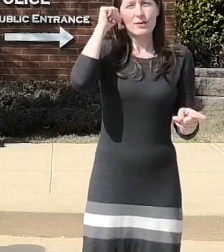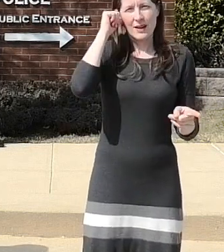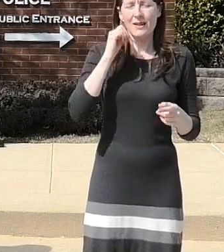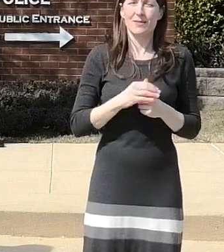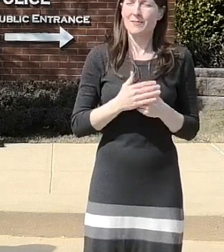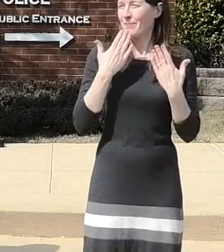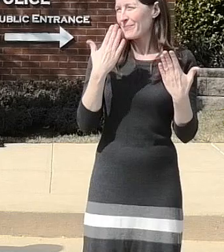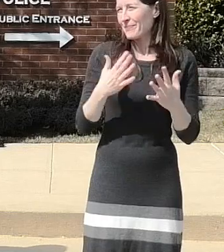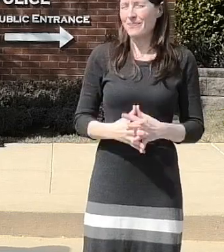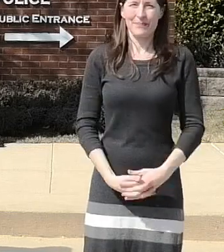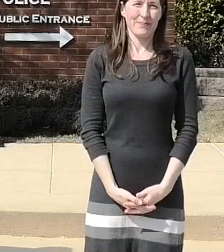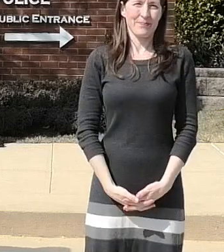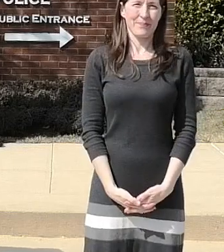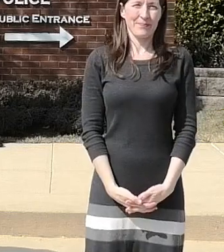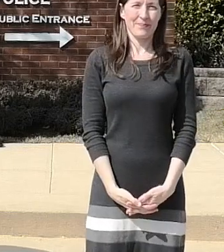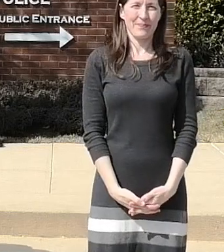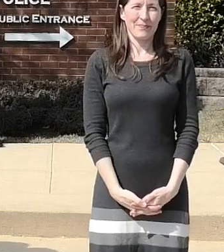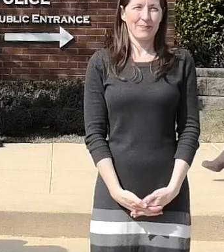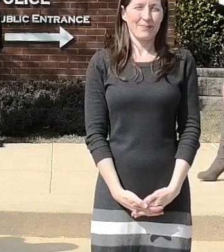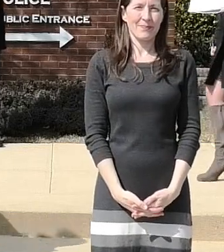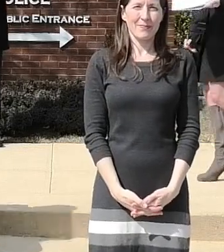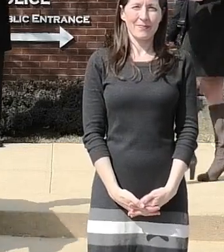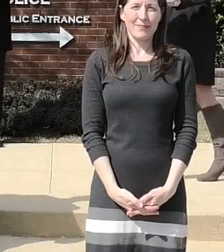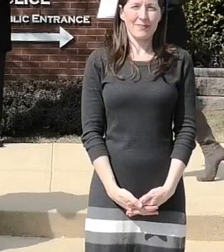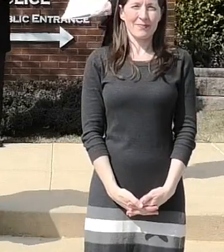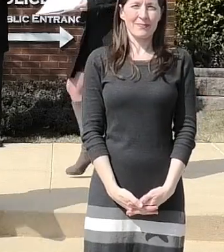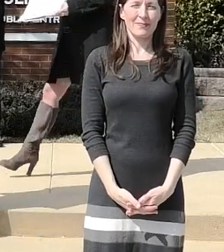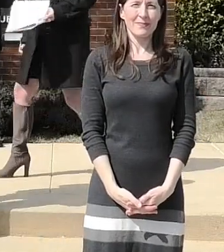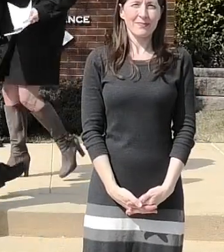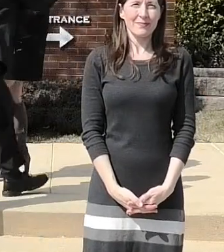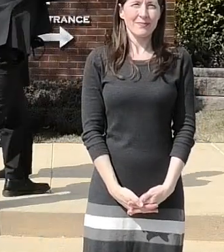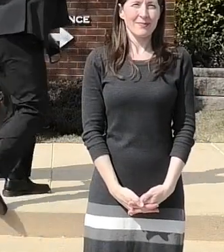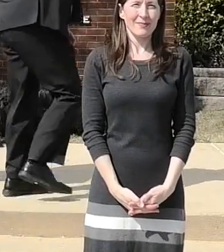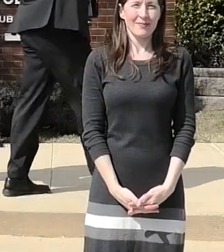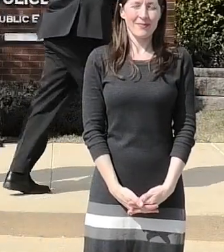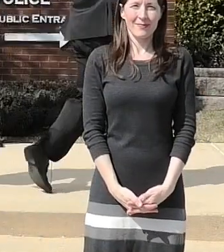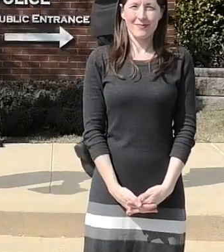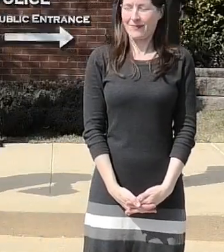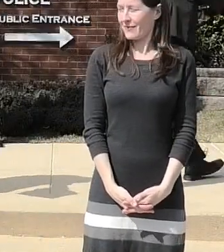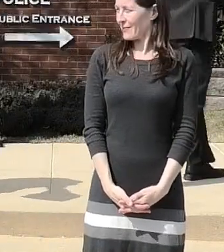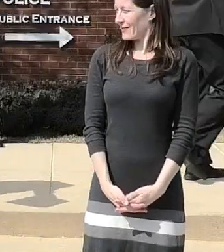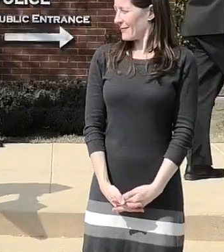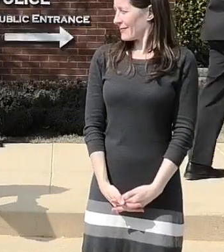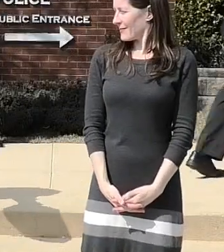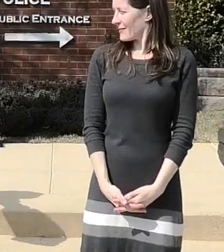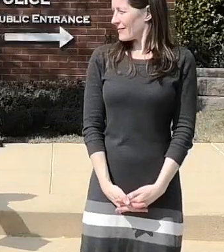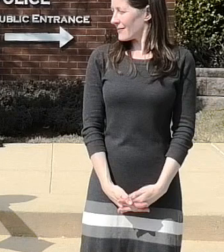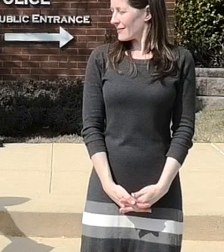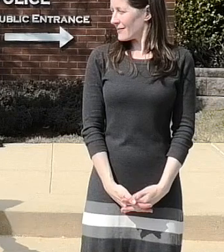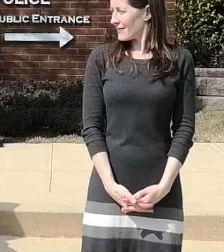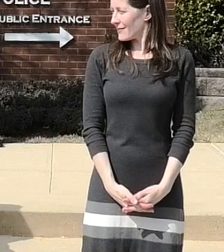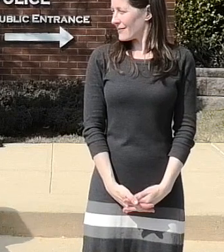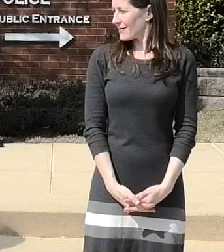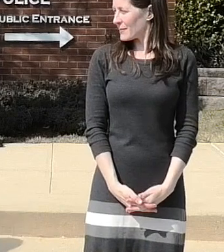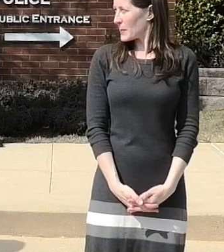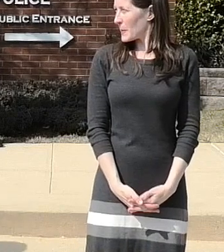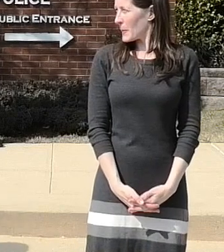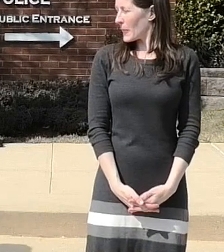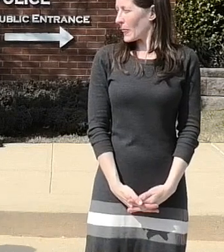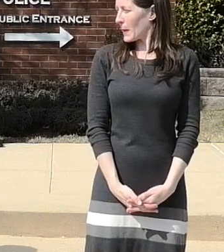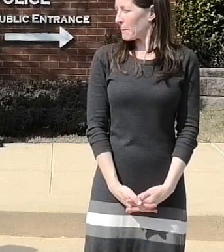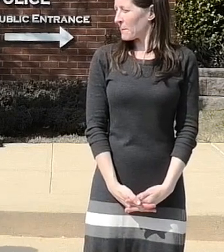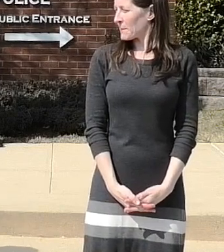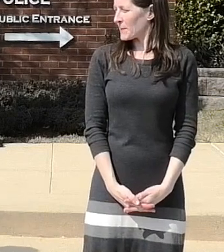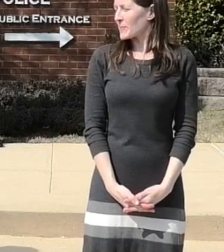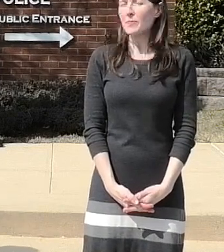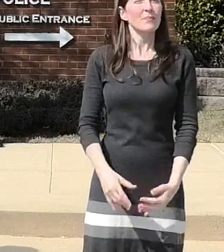and